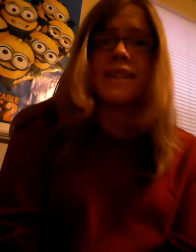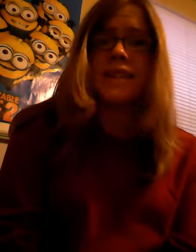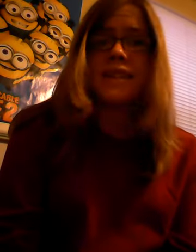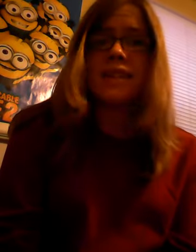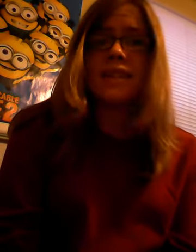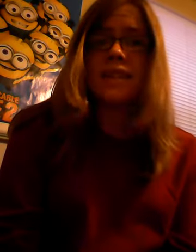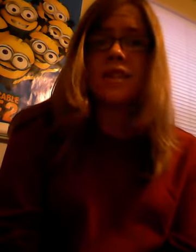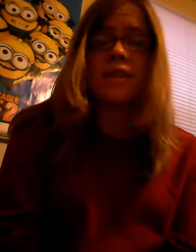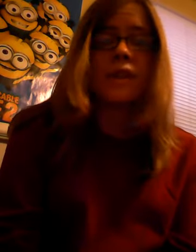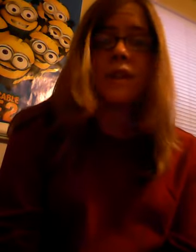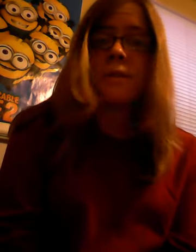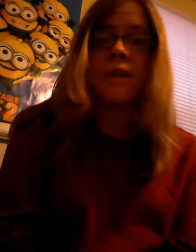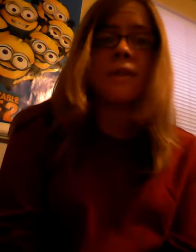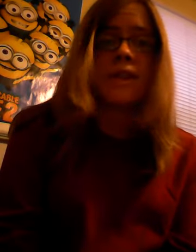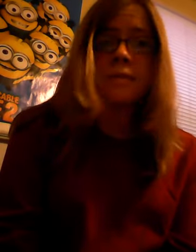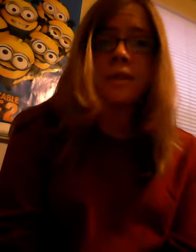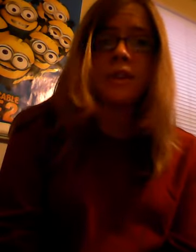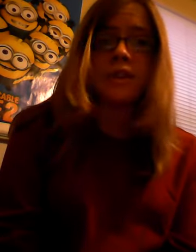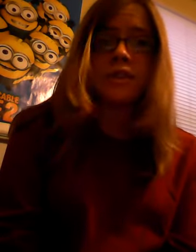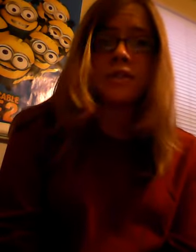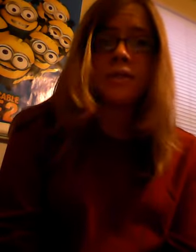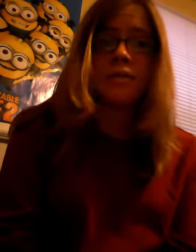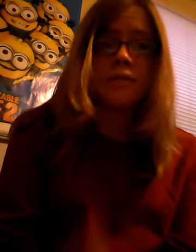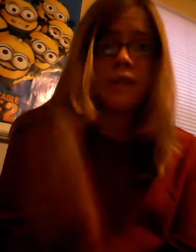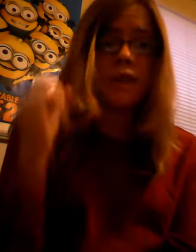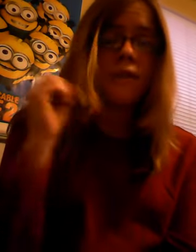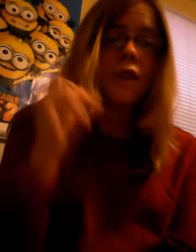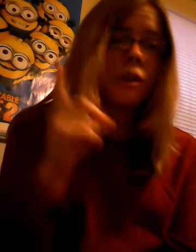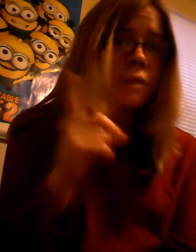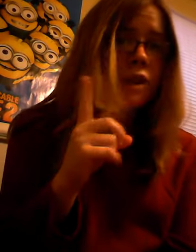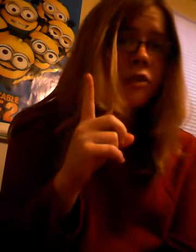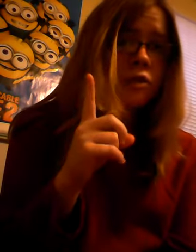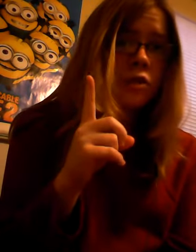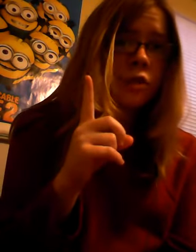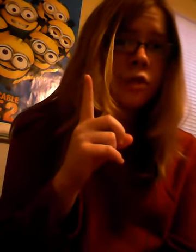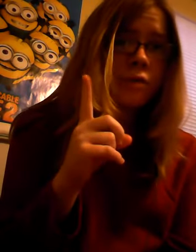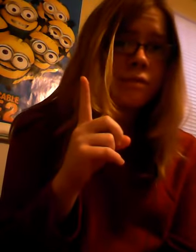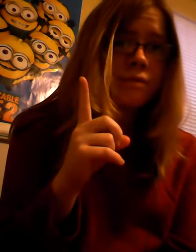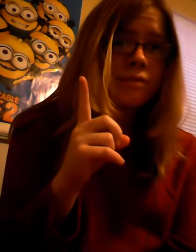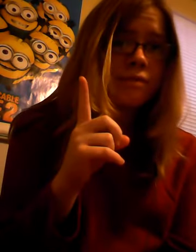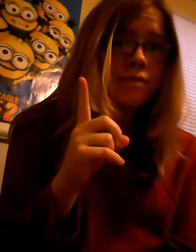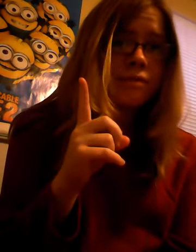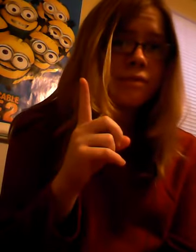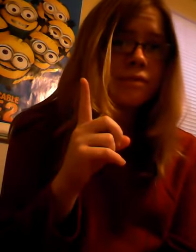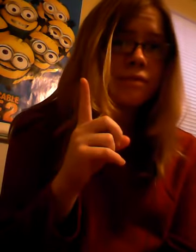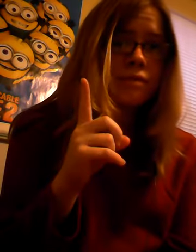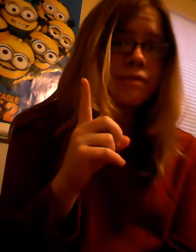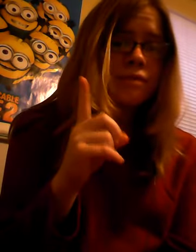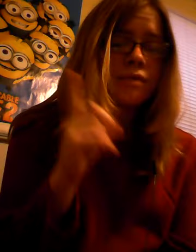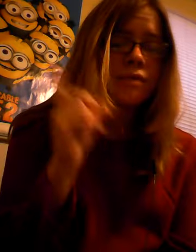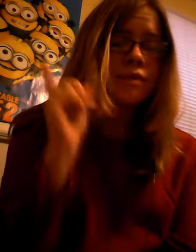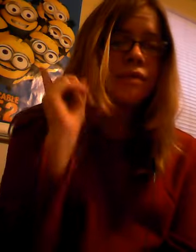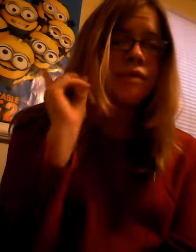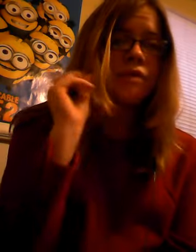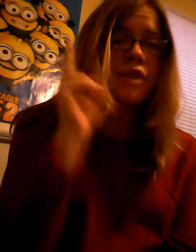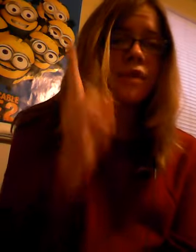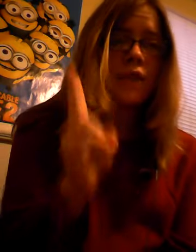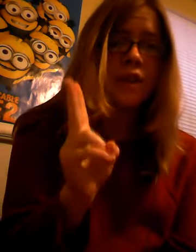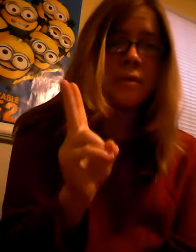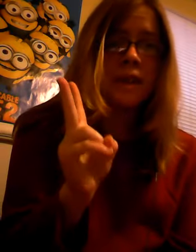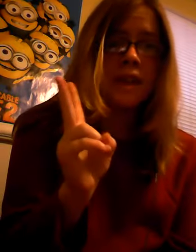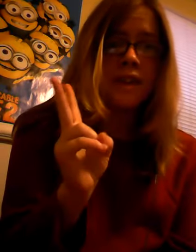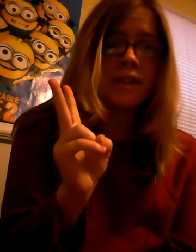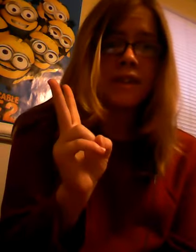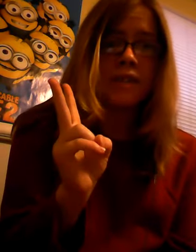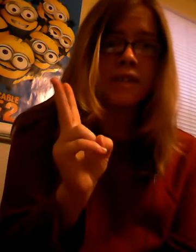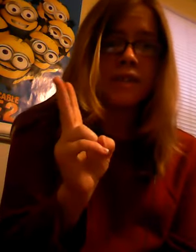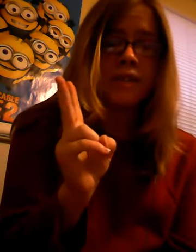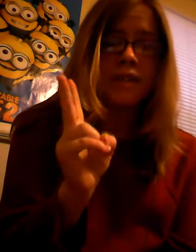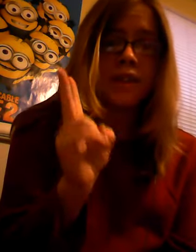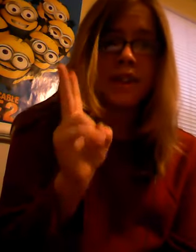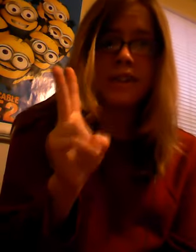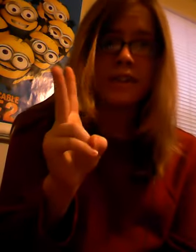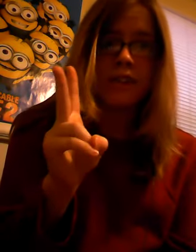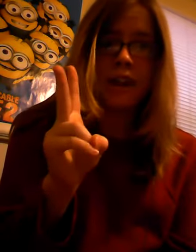just follow me on Facebook. You can follow me on Google. You can follow me on Instagram.